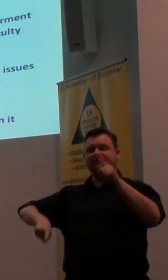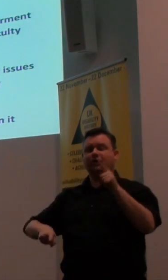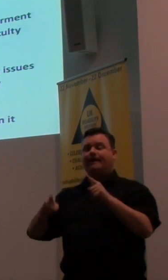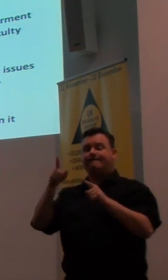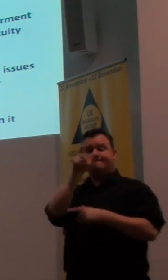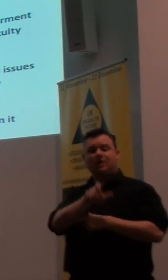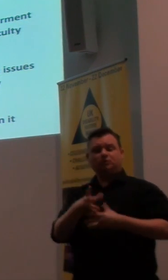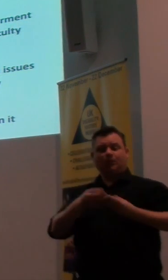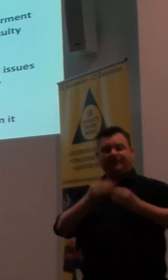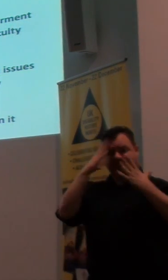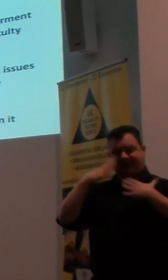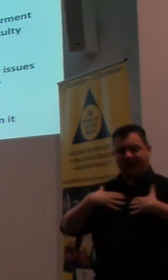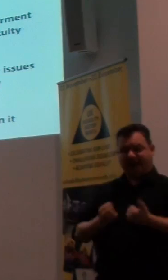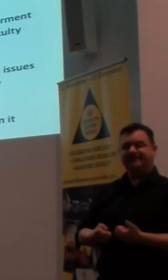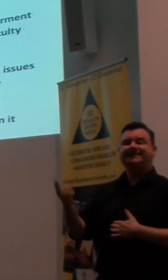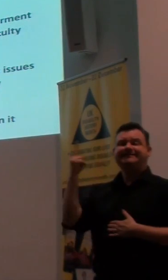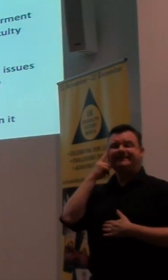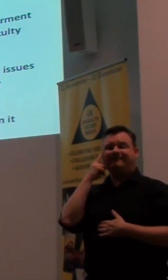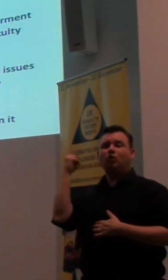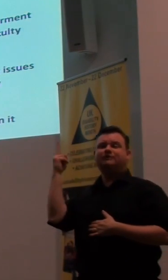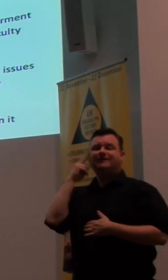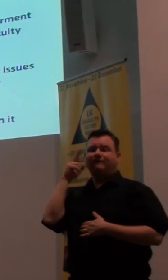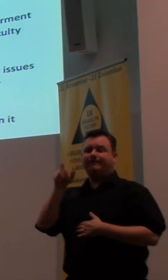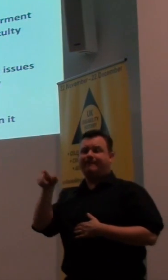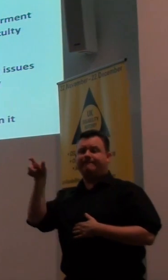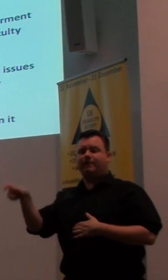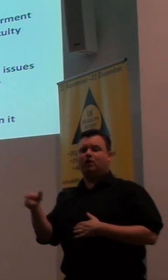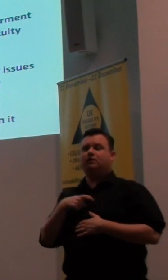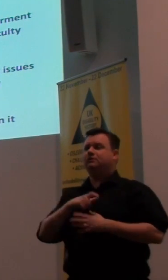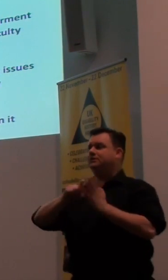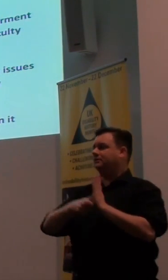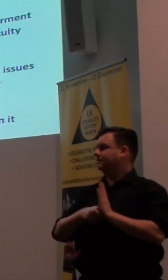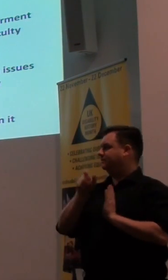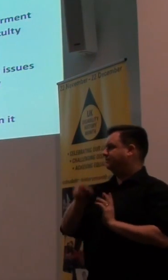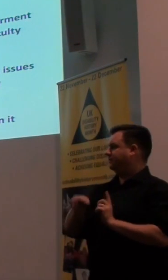health, deaf or deaf of persons, disabled people, persons